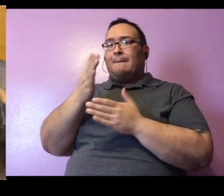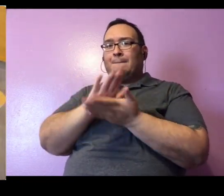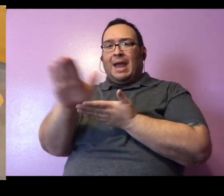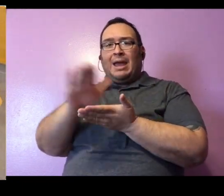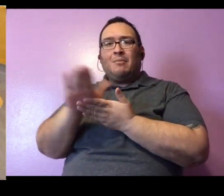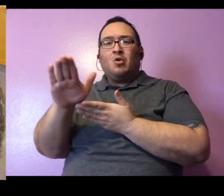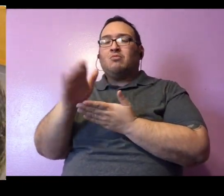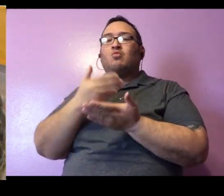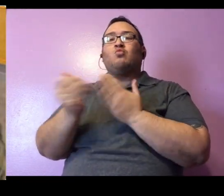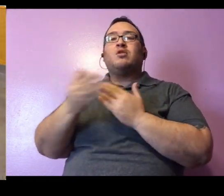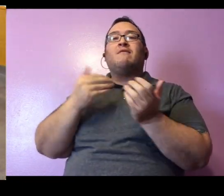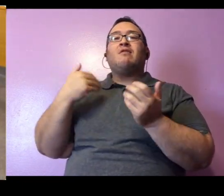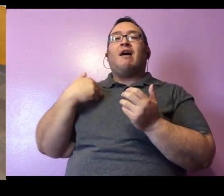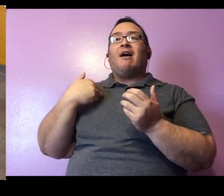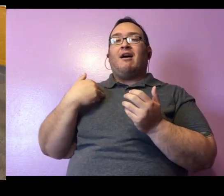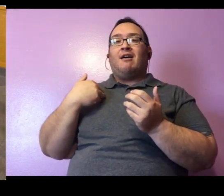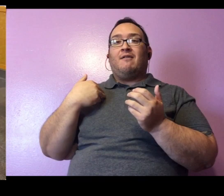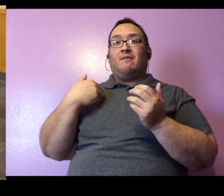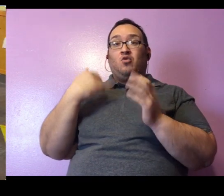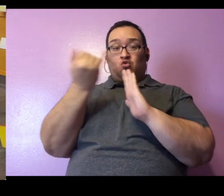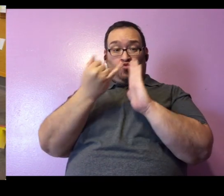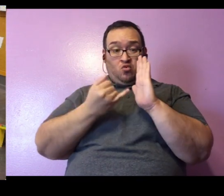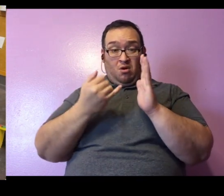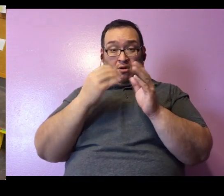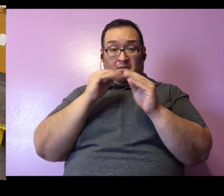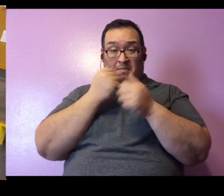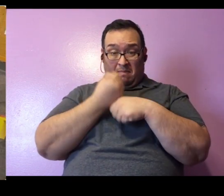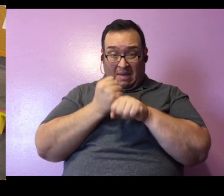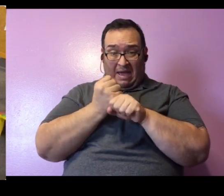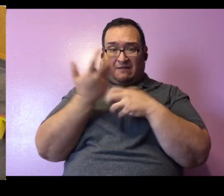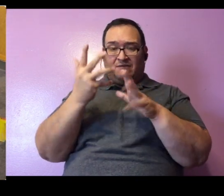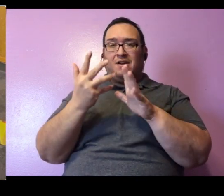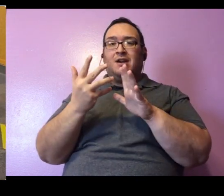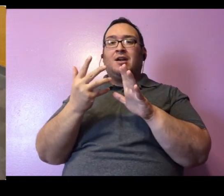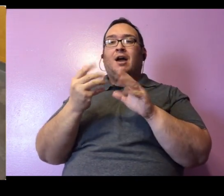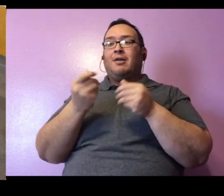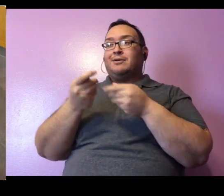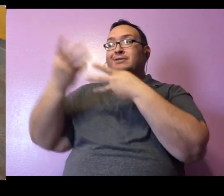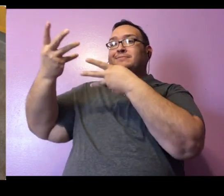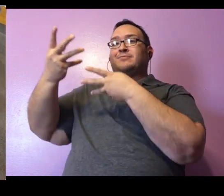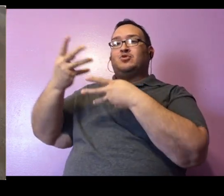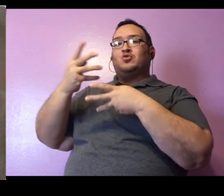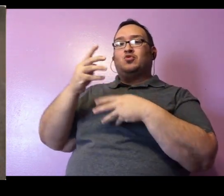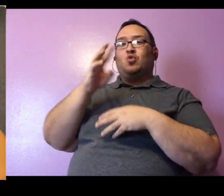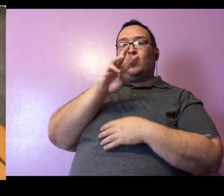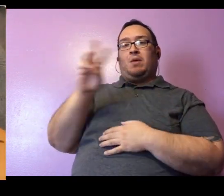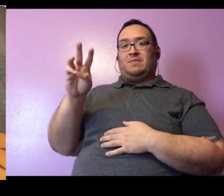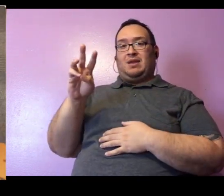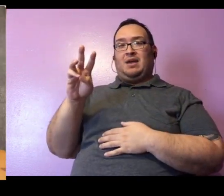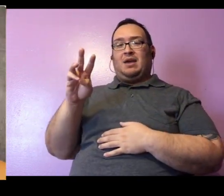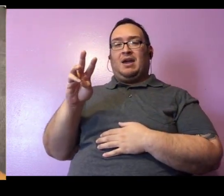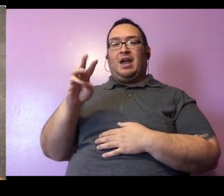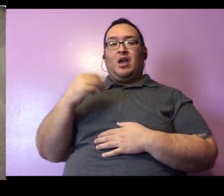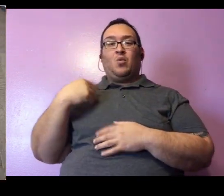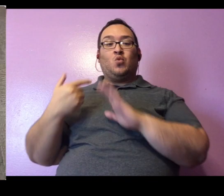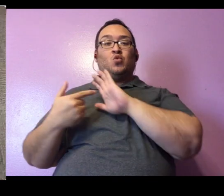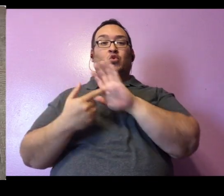can send them into the Cincinnati Zoo and be able to show them to Lucille and see which one she loves. Oh, there she is being cute.